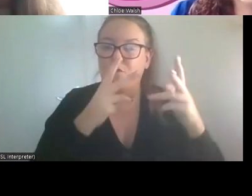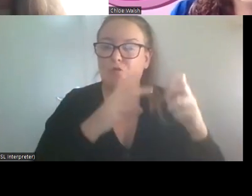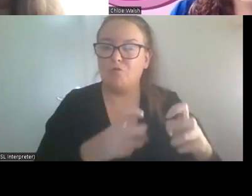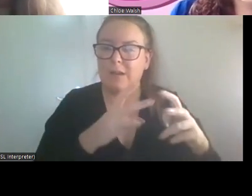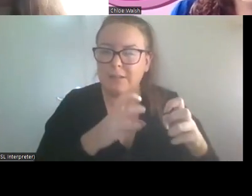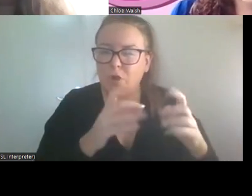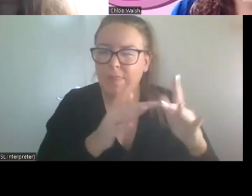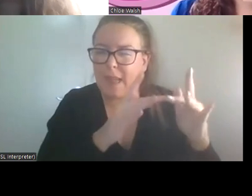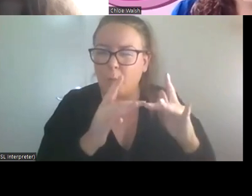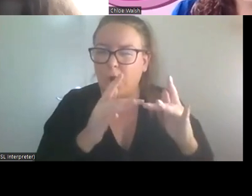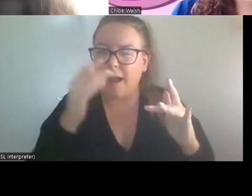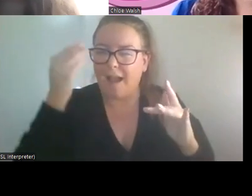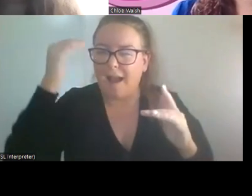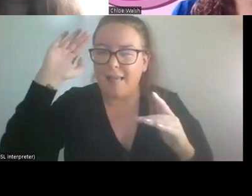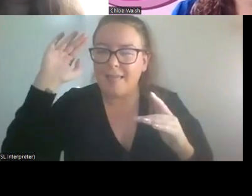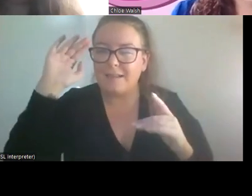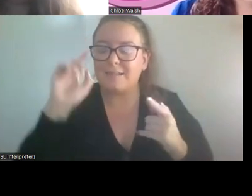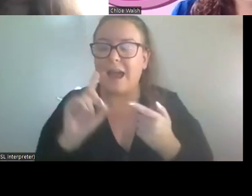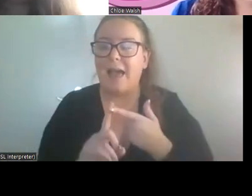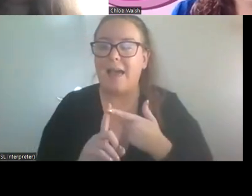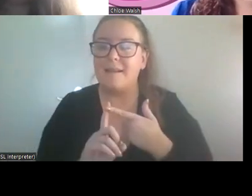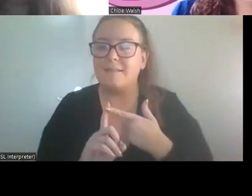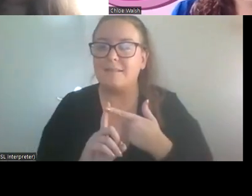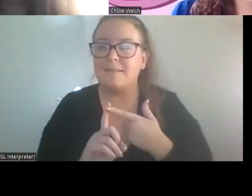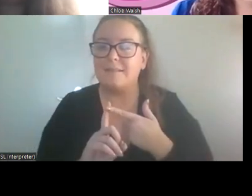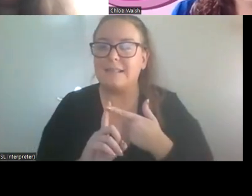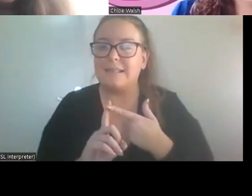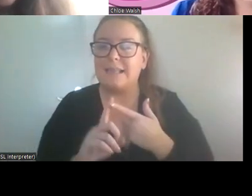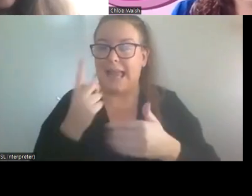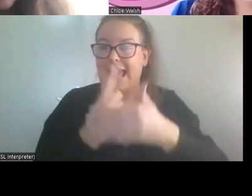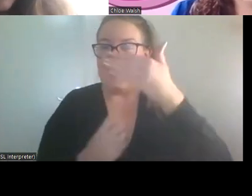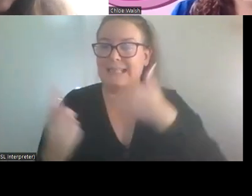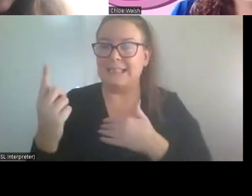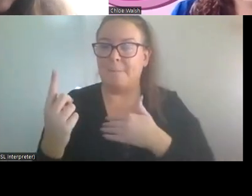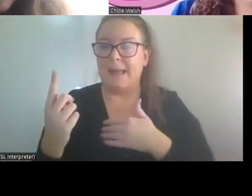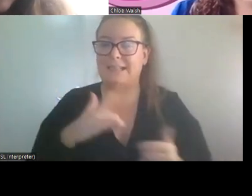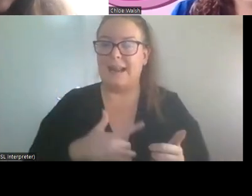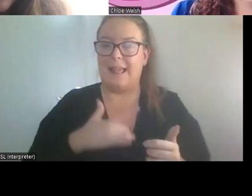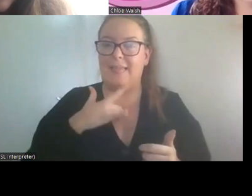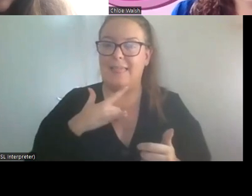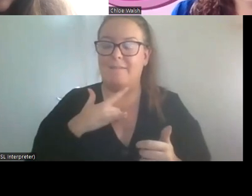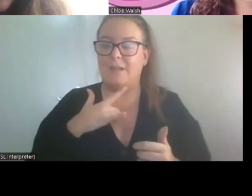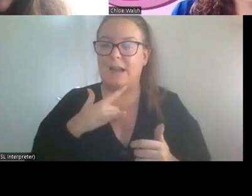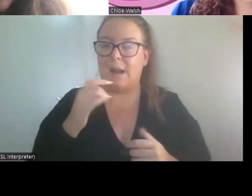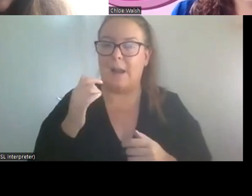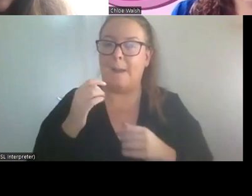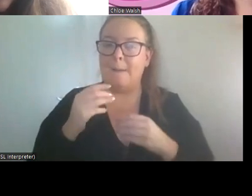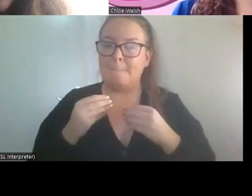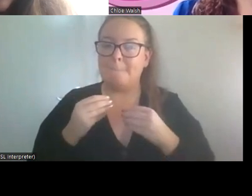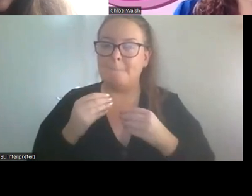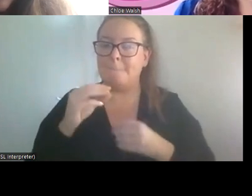And, and, and, and the independent living movement of Ireland as well.